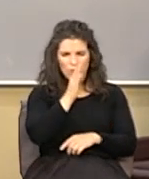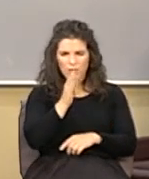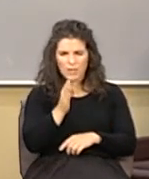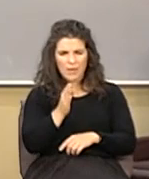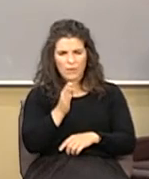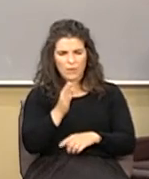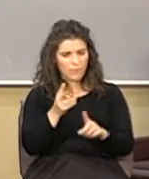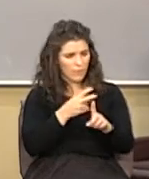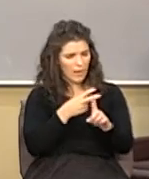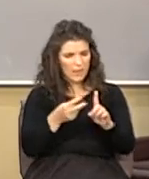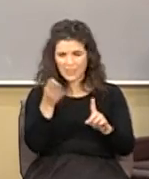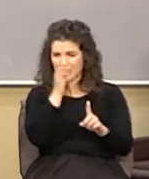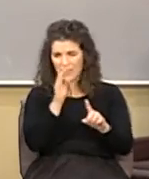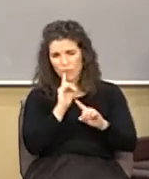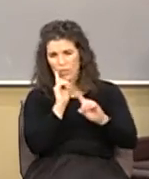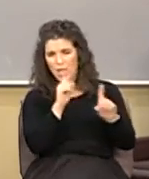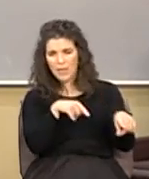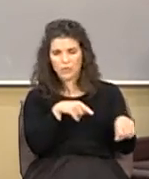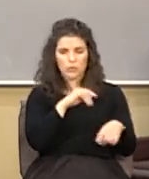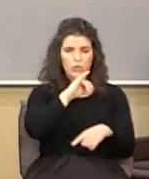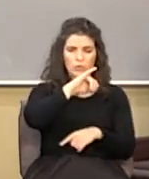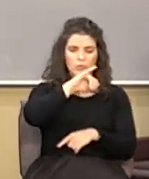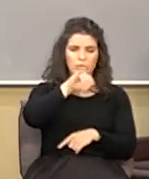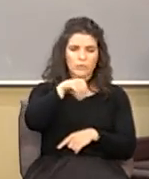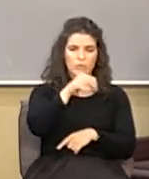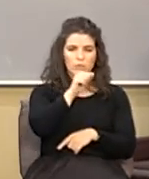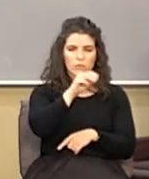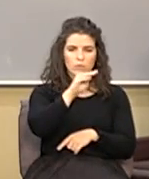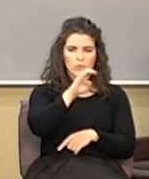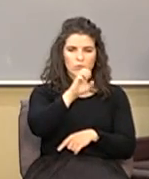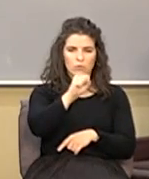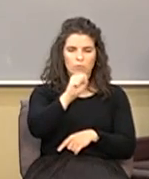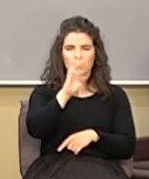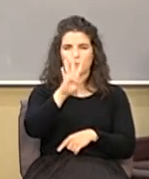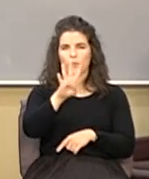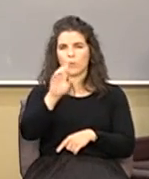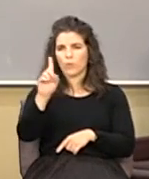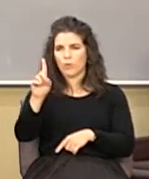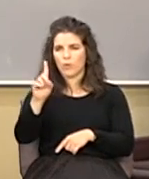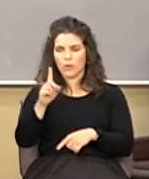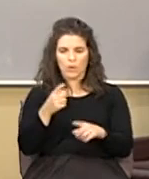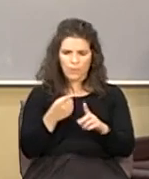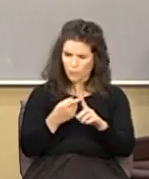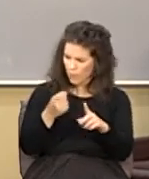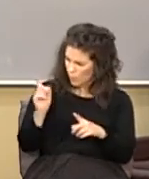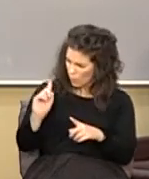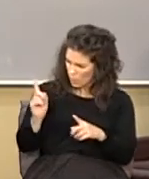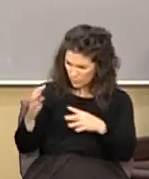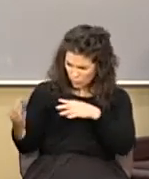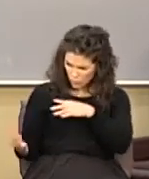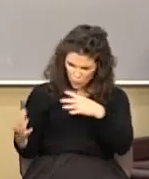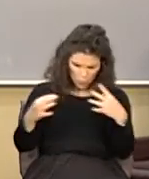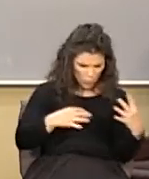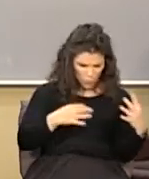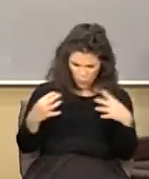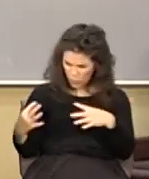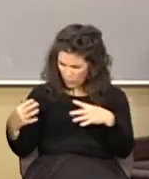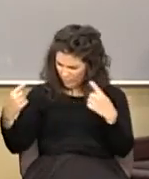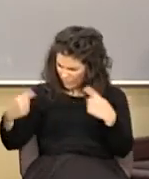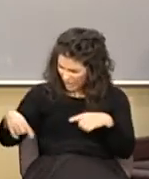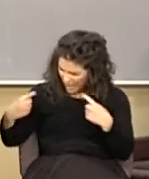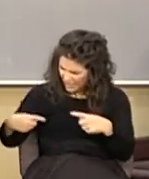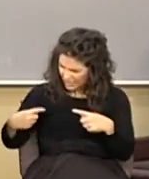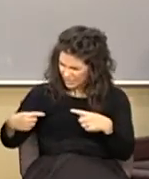the answer James chapter one I'm sorry chapter four verse one from whence come wars and fightings among you